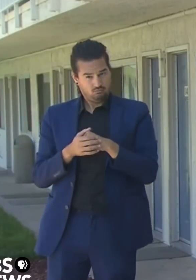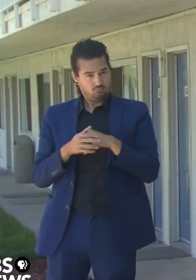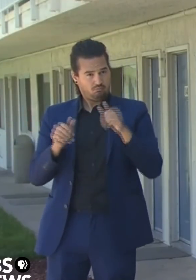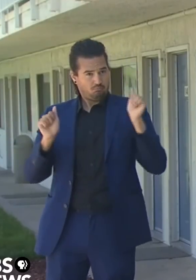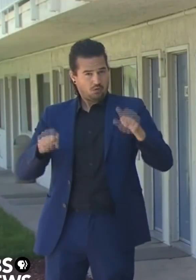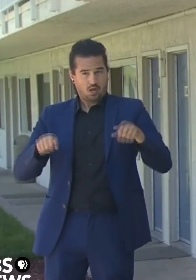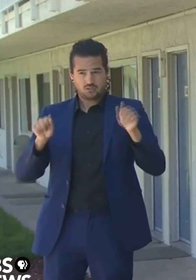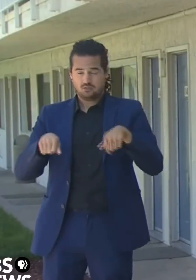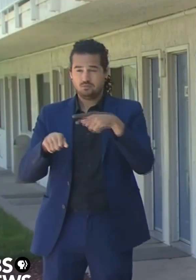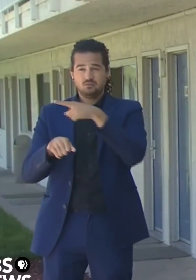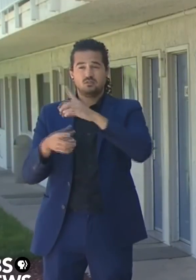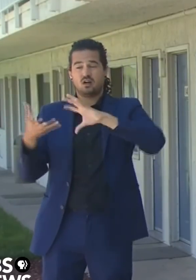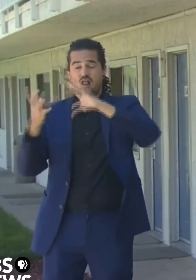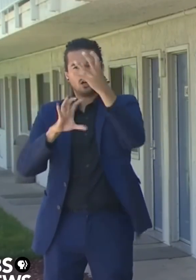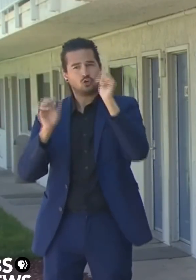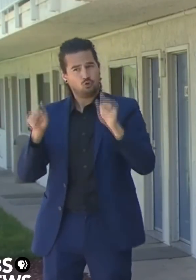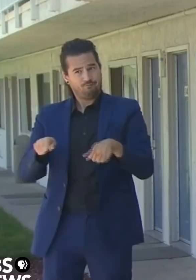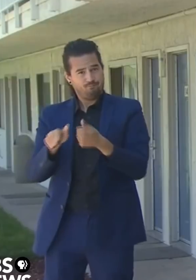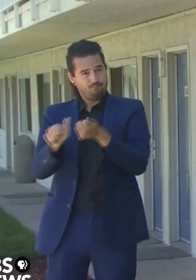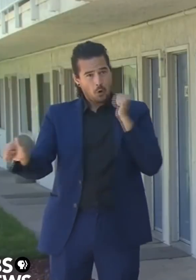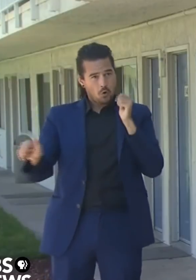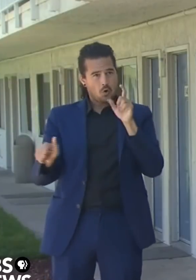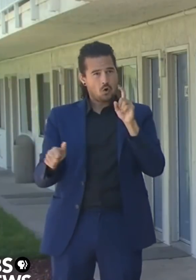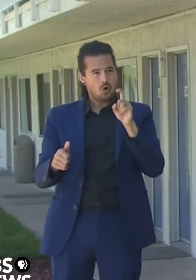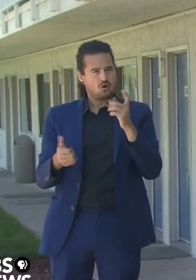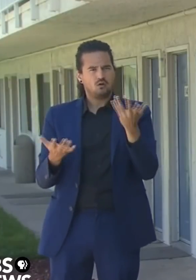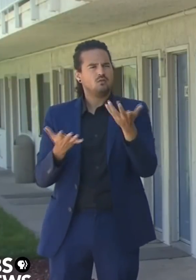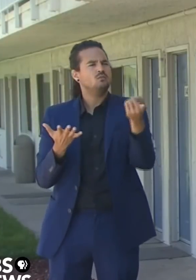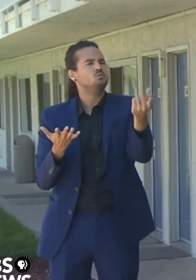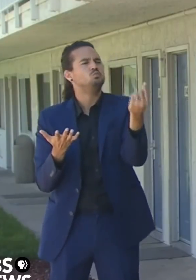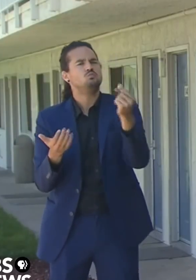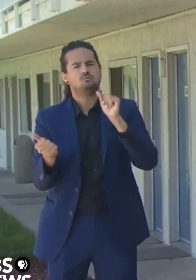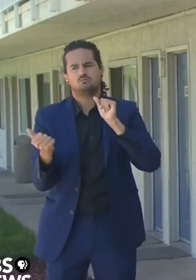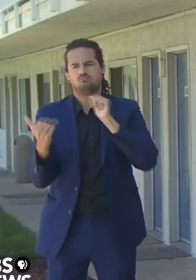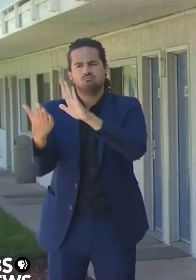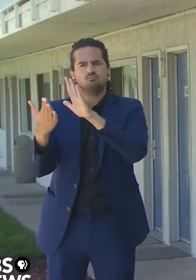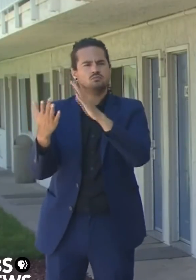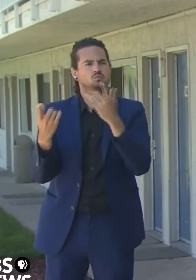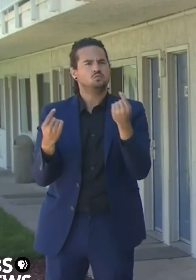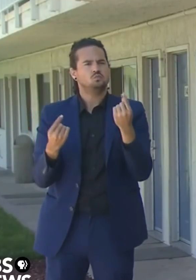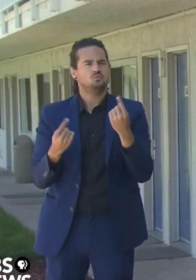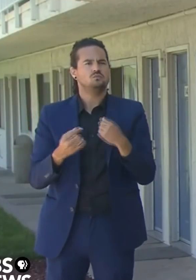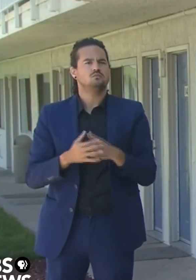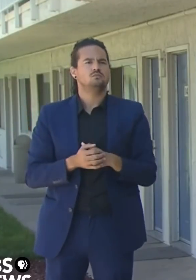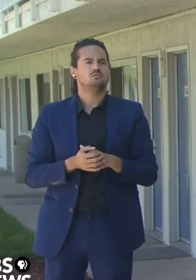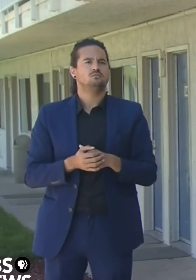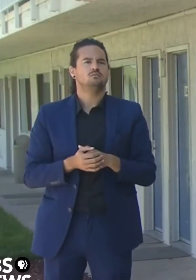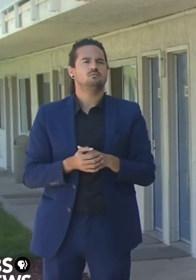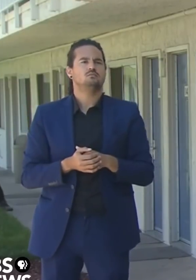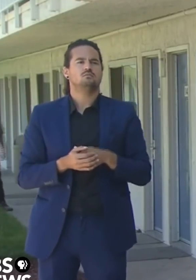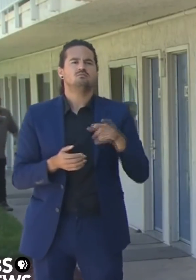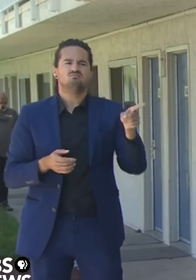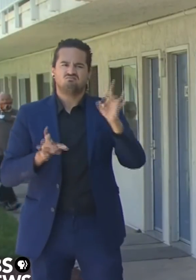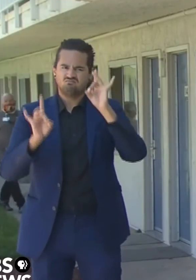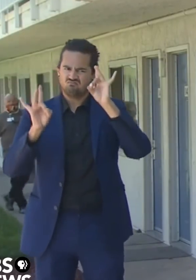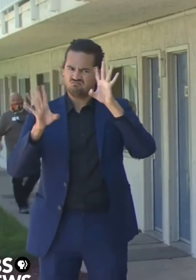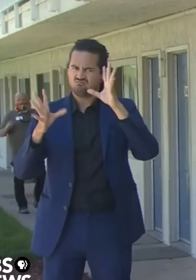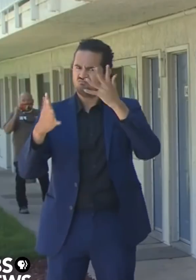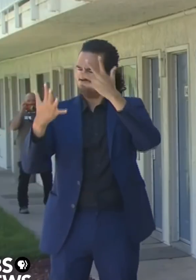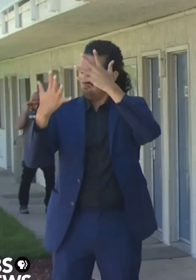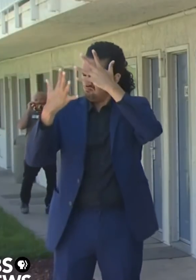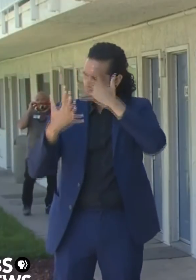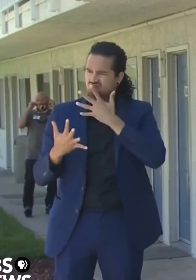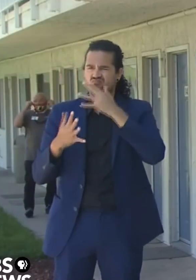this and who's being held accountable? I'm sorry, the last part of that, Scott. Regarding San Quentin, given the tragic and avoidable situation at San Quentin, how would you